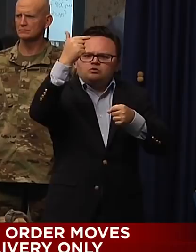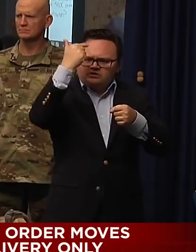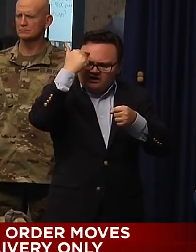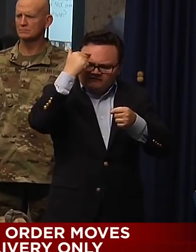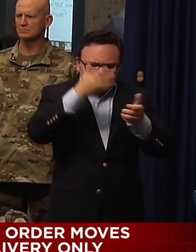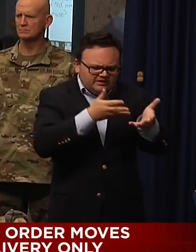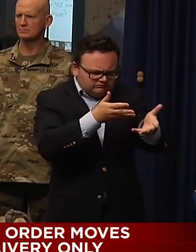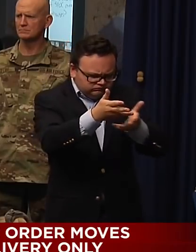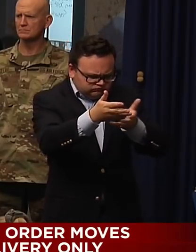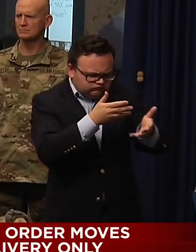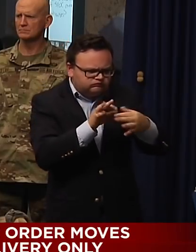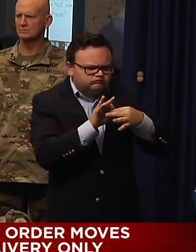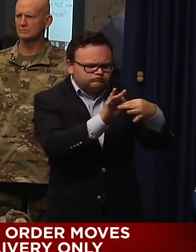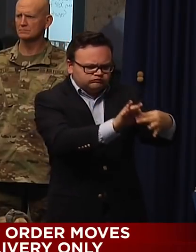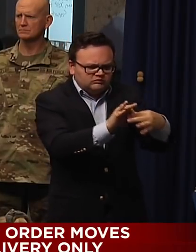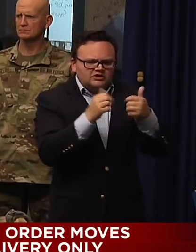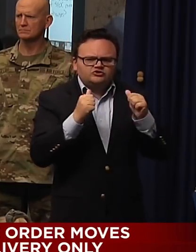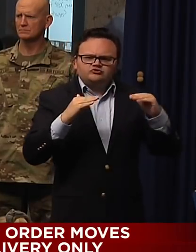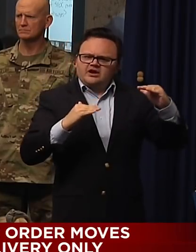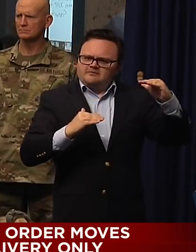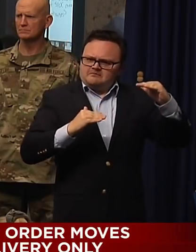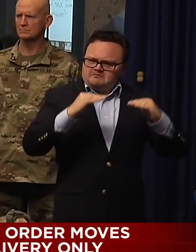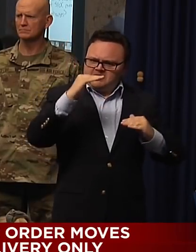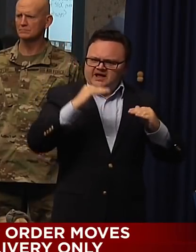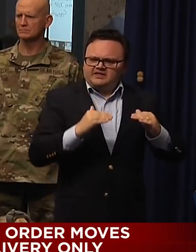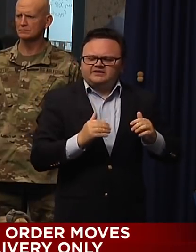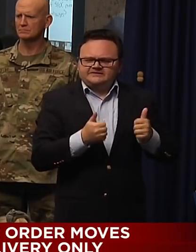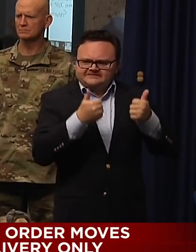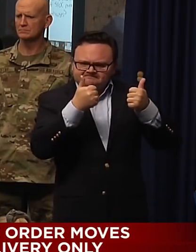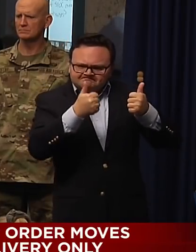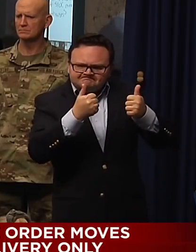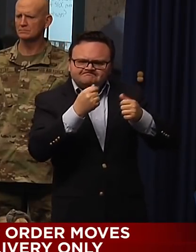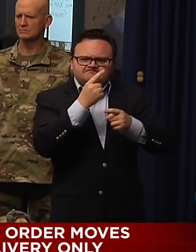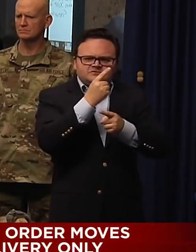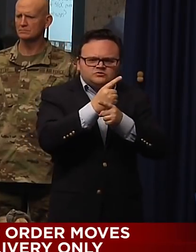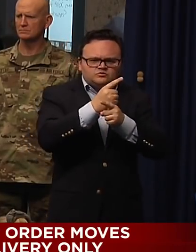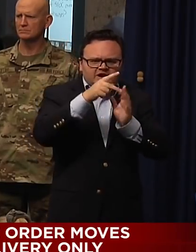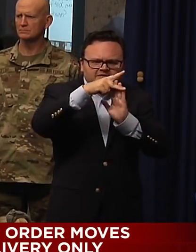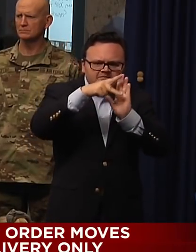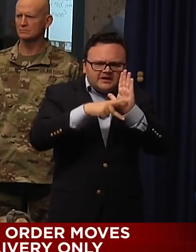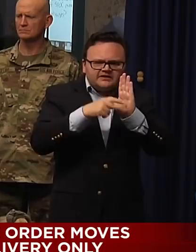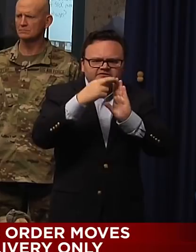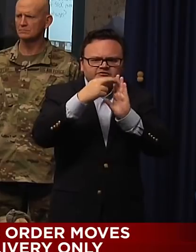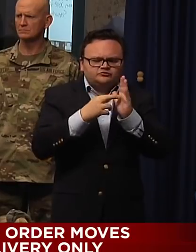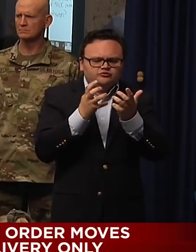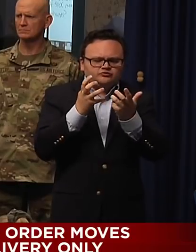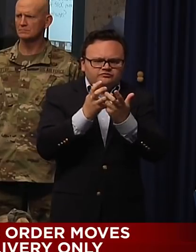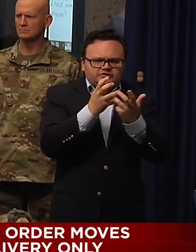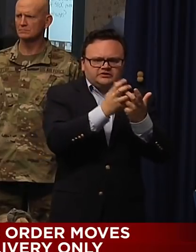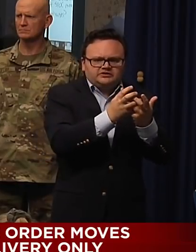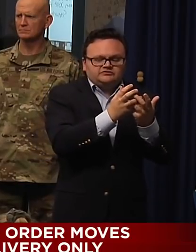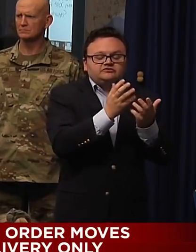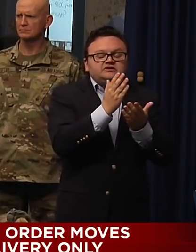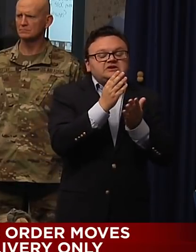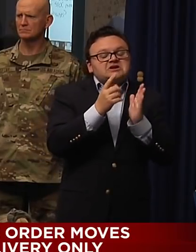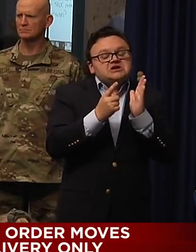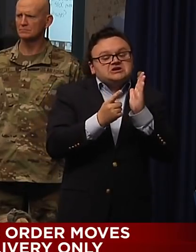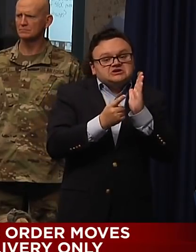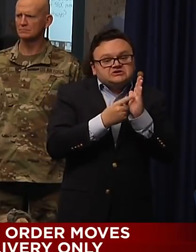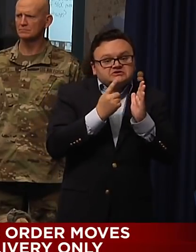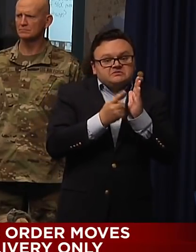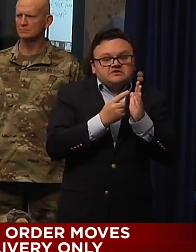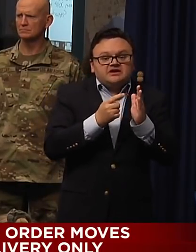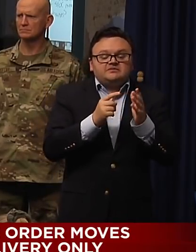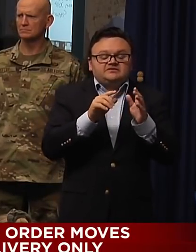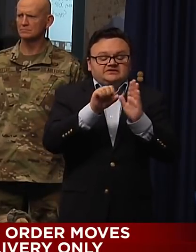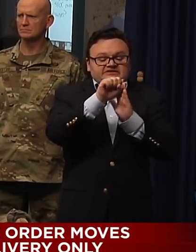And we're trying to strike the right balance and getting the right policies for for for sometimes different policies for different parts of the state. Just given the different